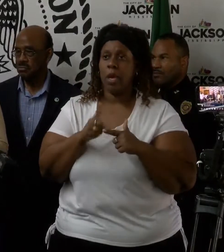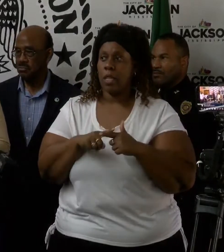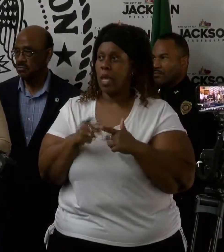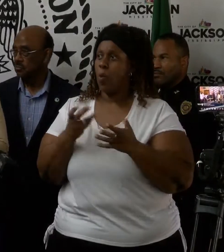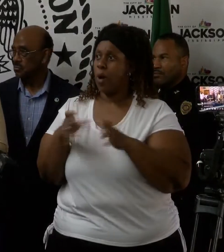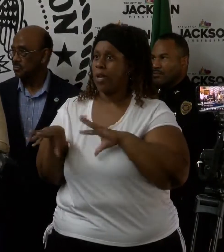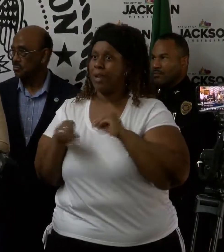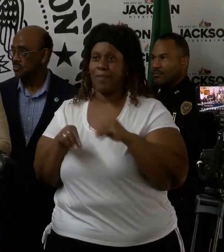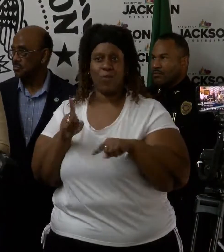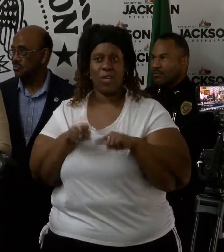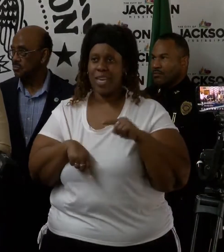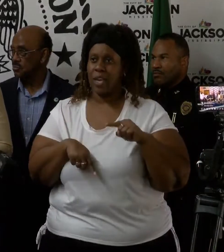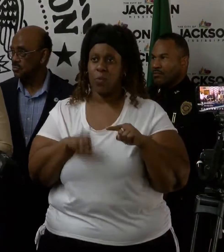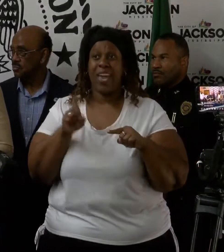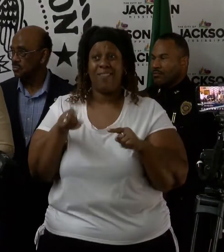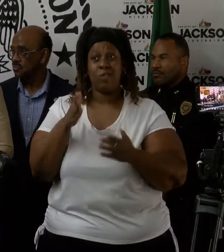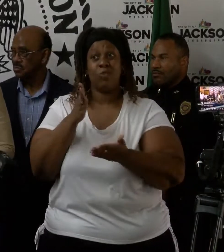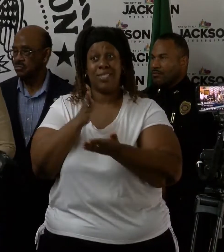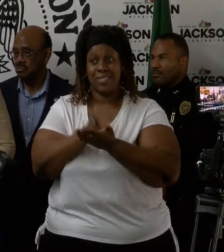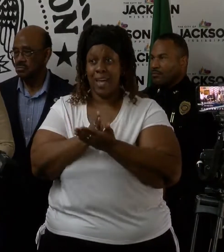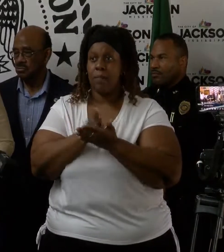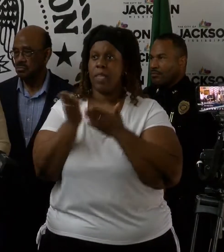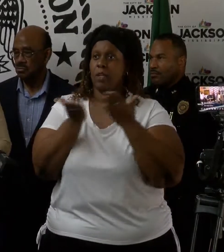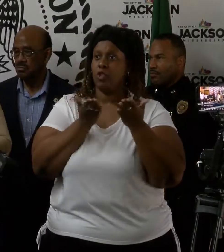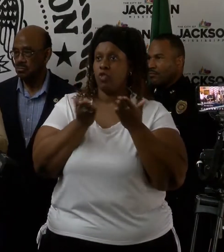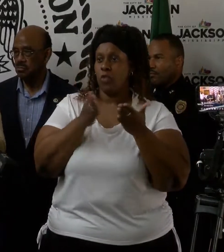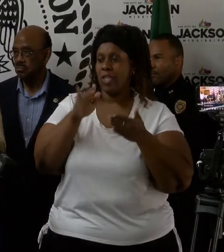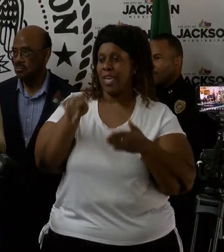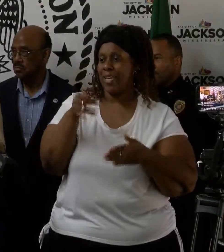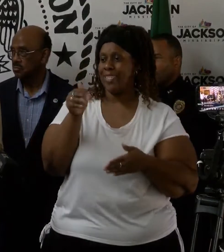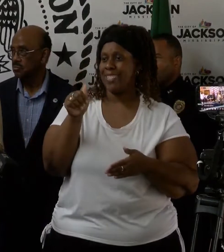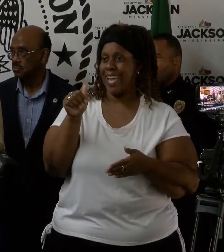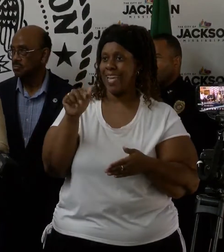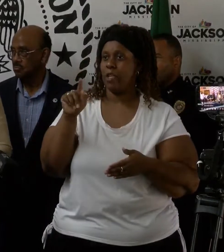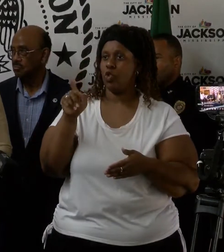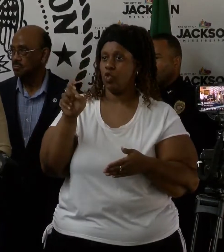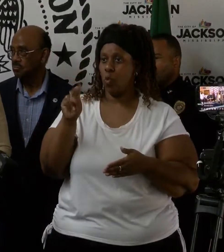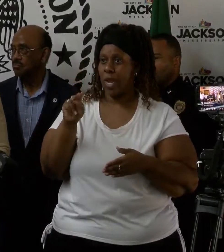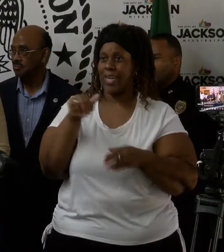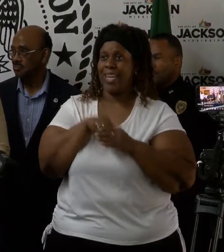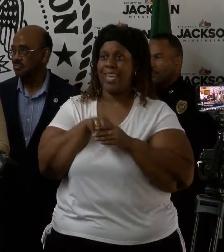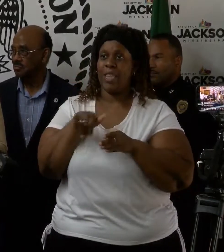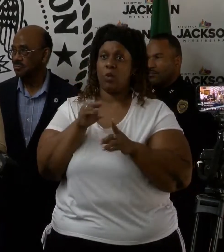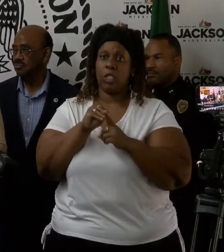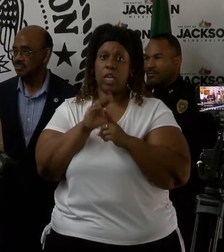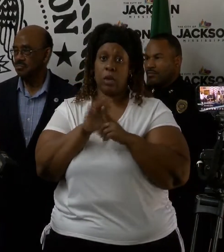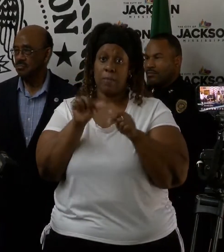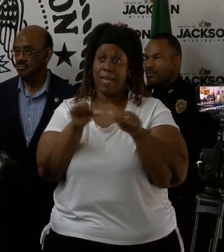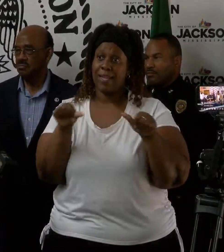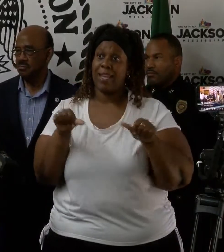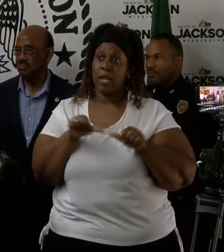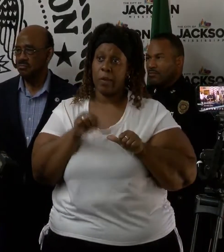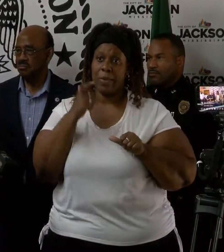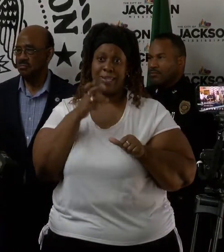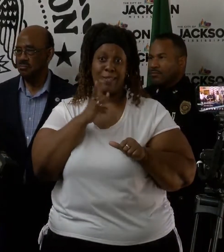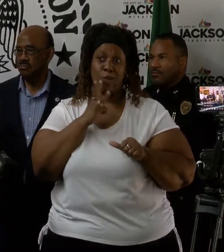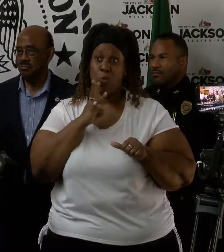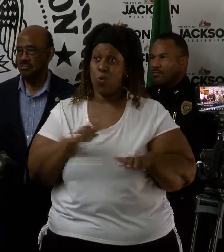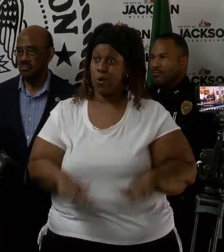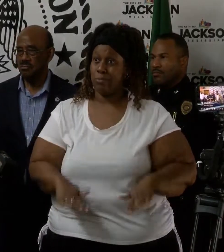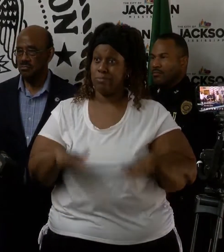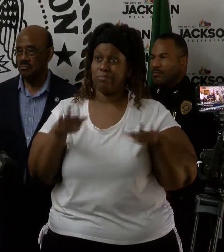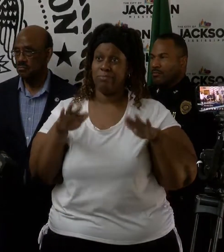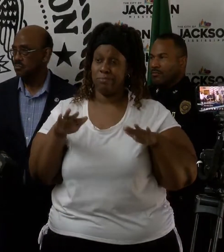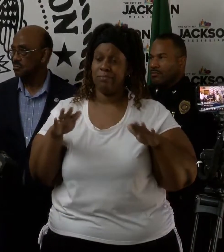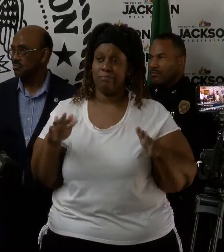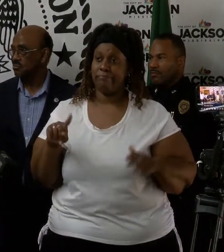we will cease service of J Tran. And those impacted areas especially because they